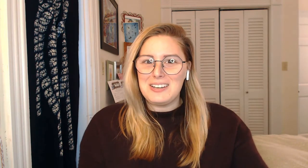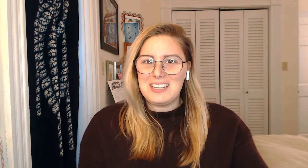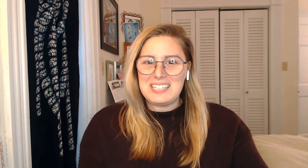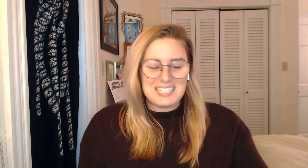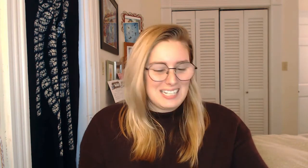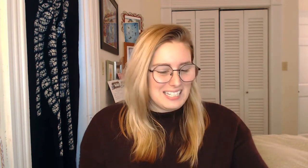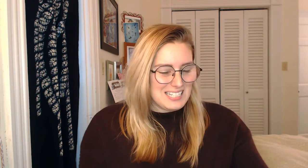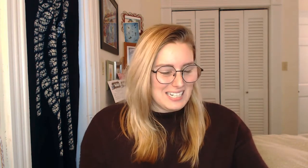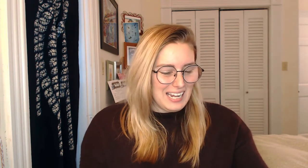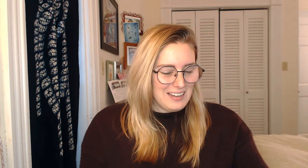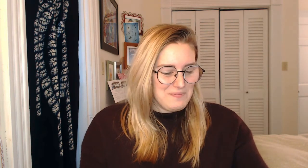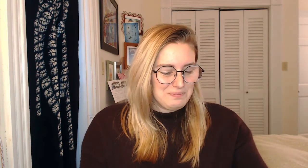get to sing this today.